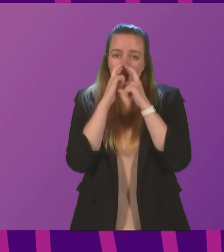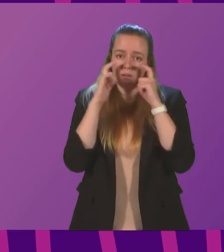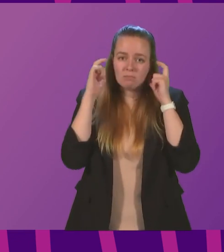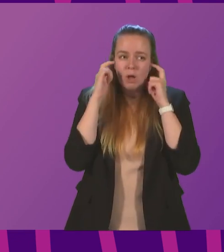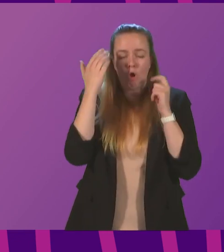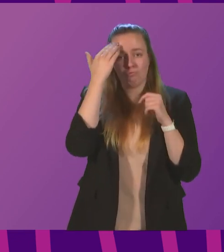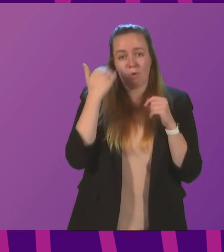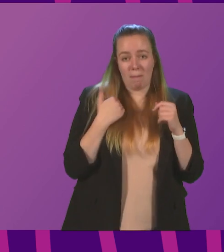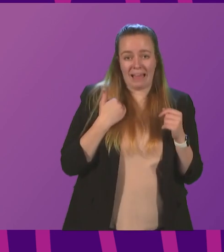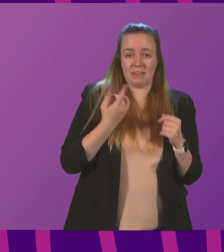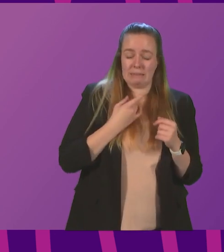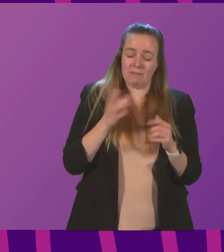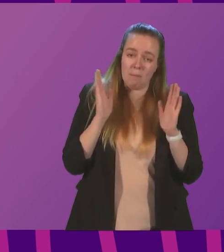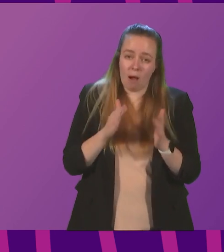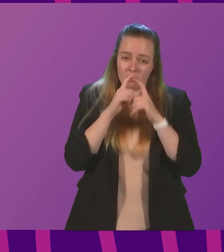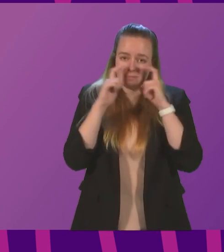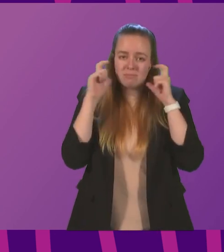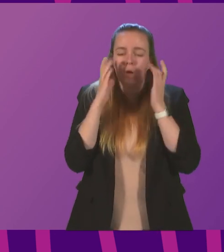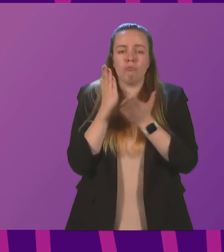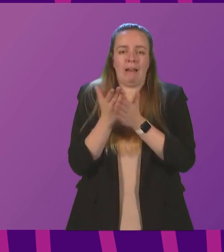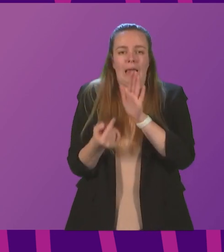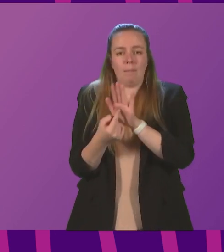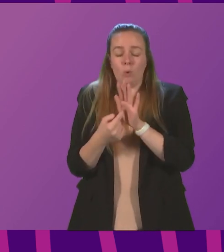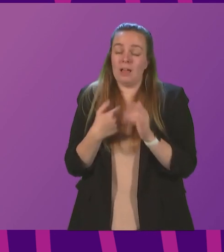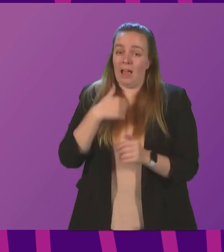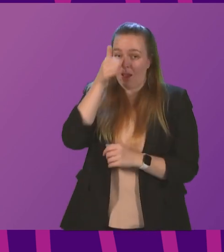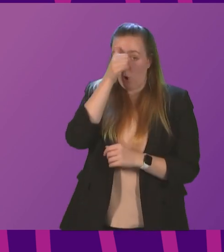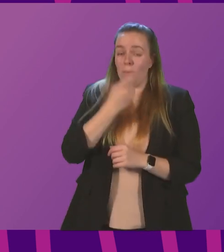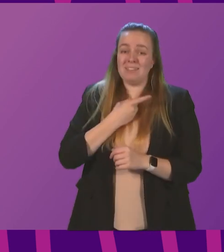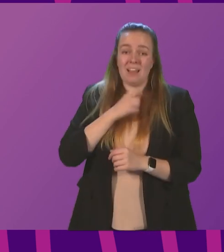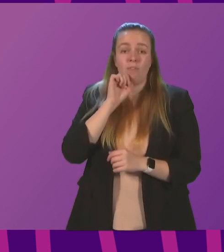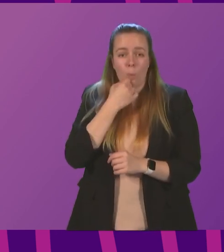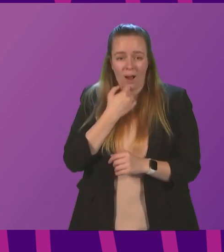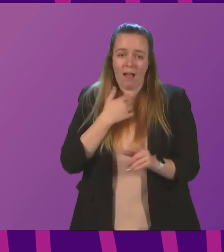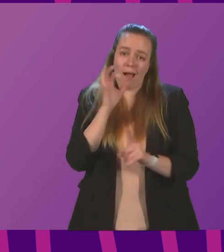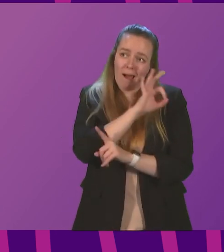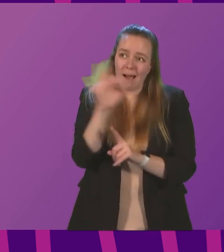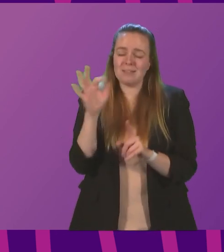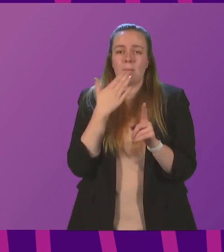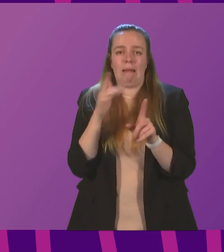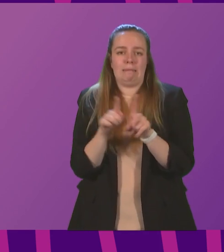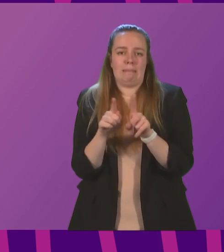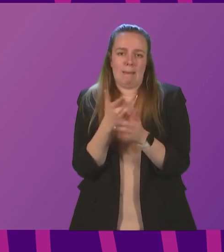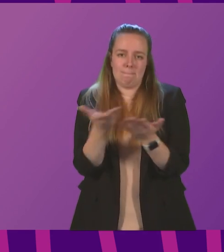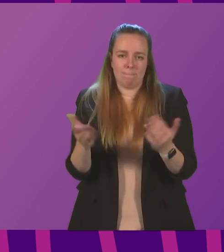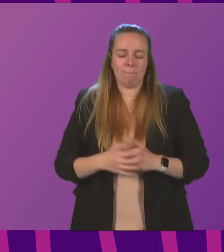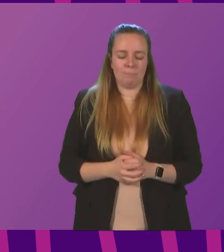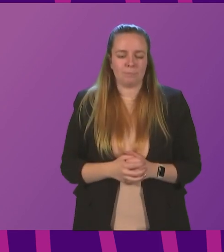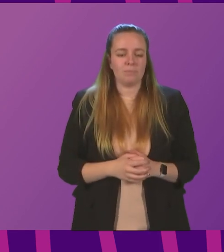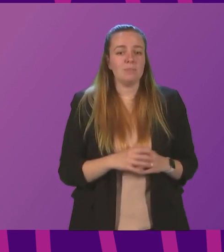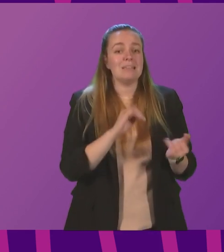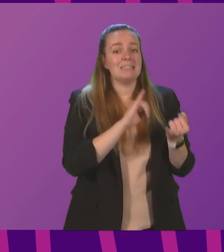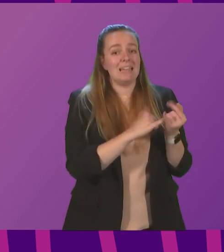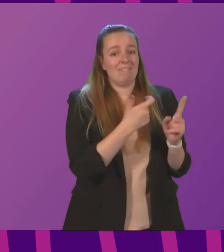reminding ourselves to do it, is really important. And I I'll be doing that, and I would call on everybody to do likewise. Stephen